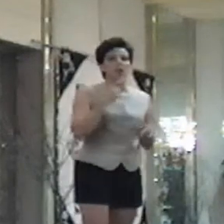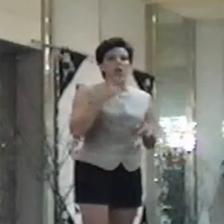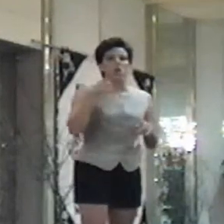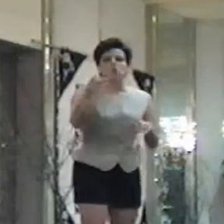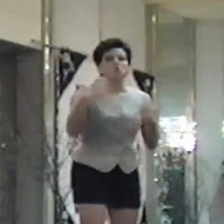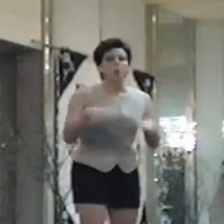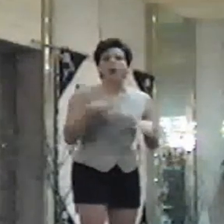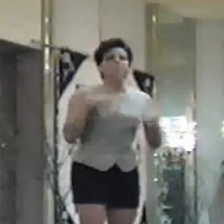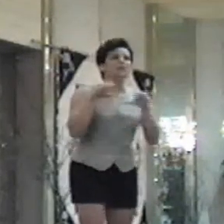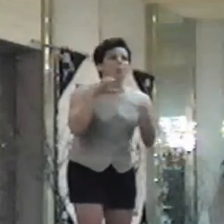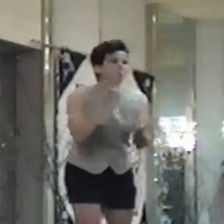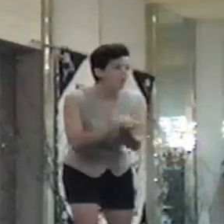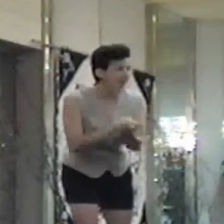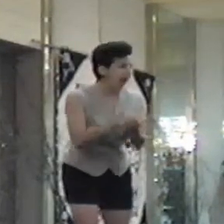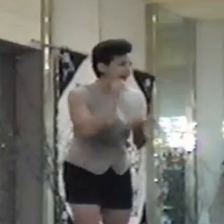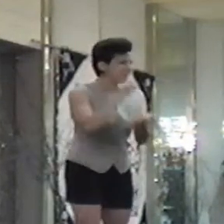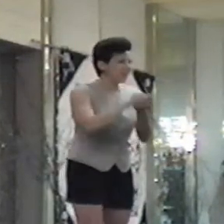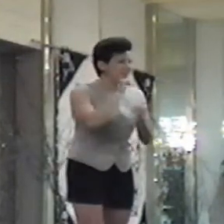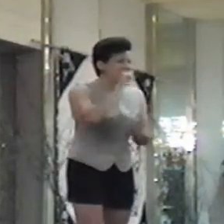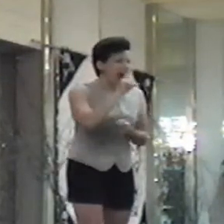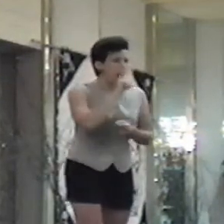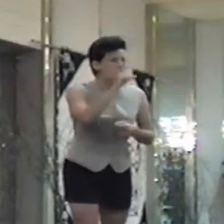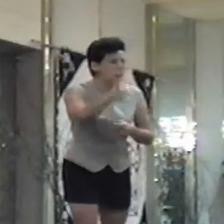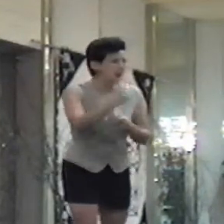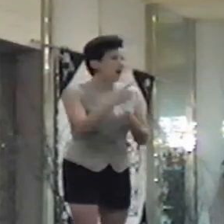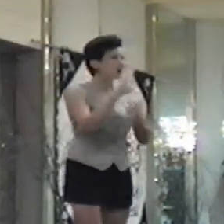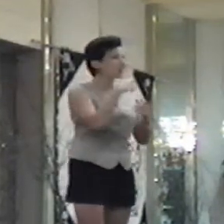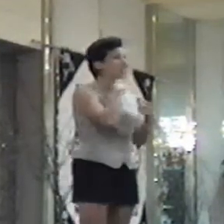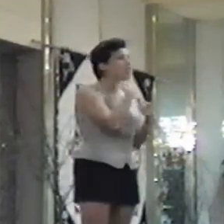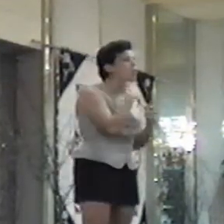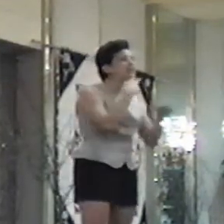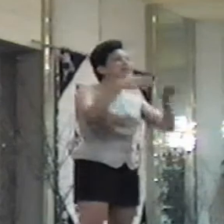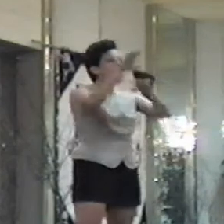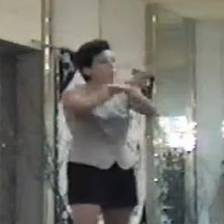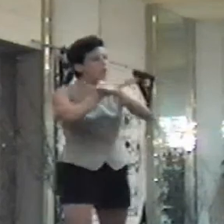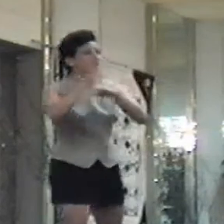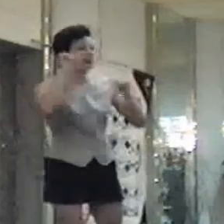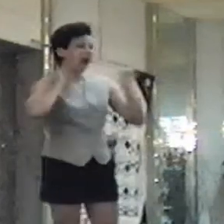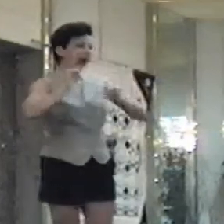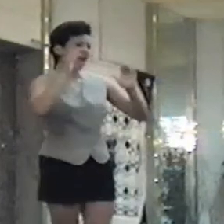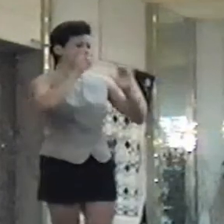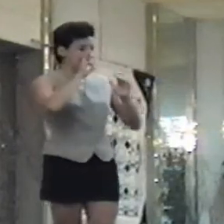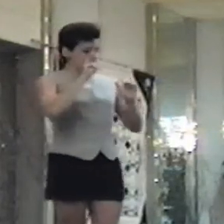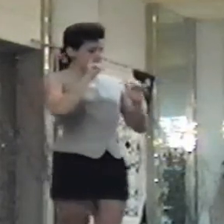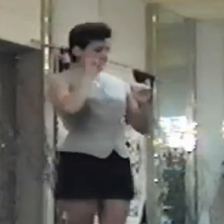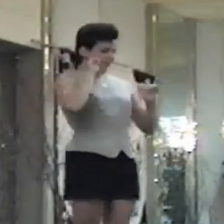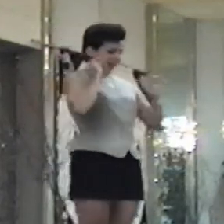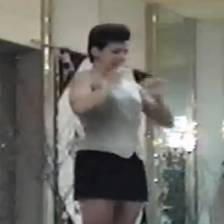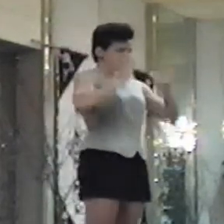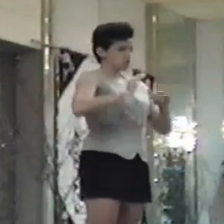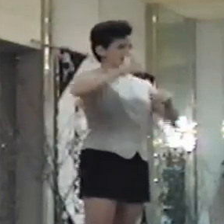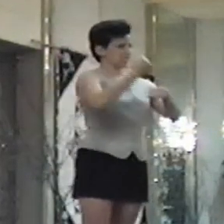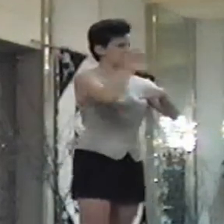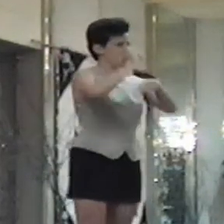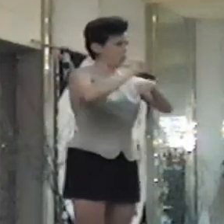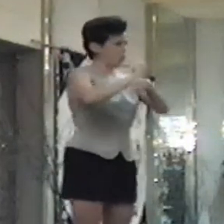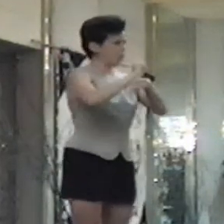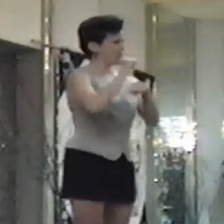you know, voicing what the person was saying, you know, voicing over the actor's signs, the deaf actor's signs.